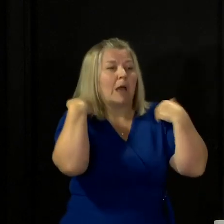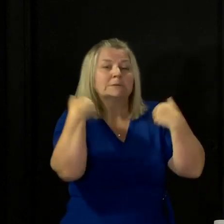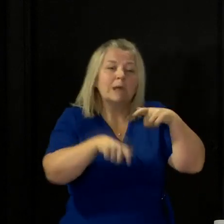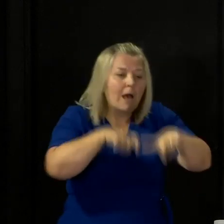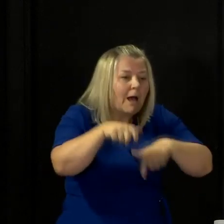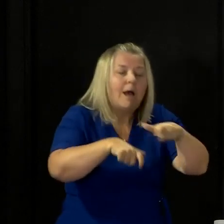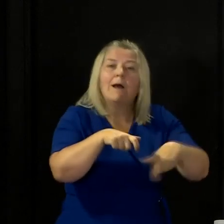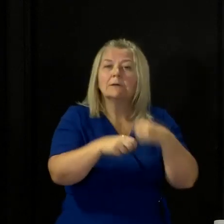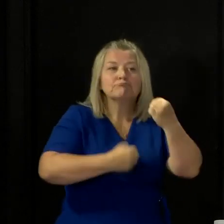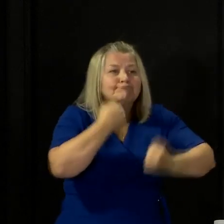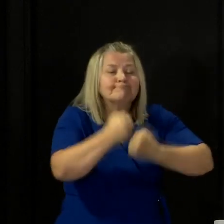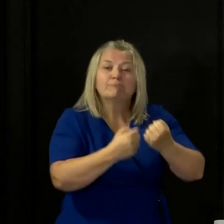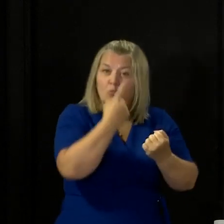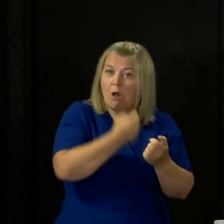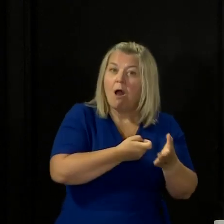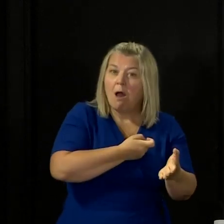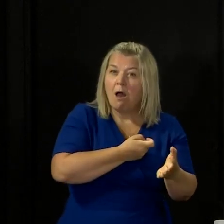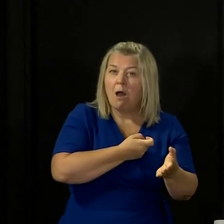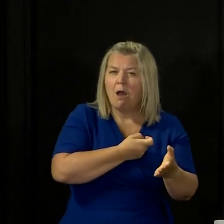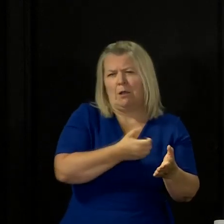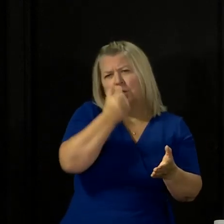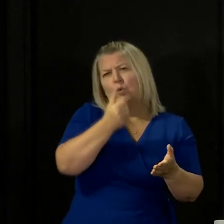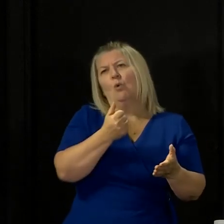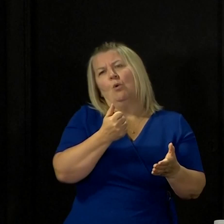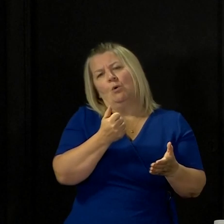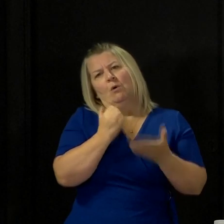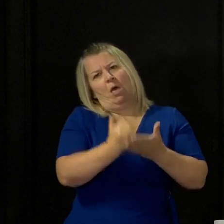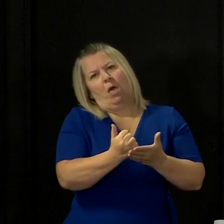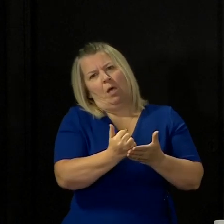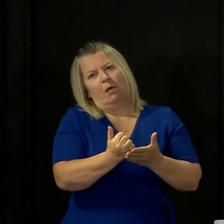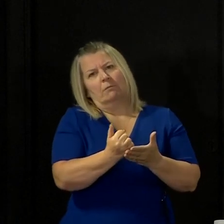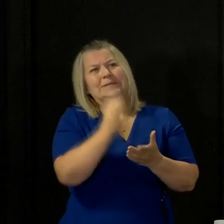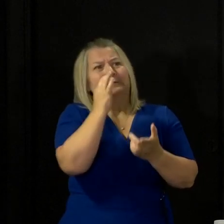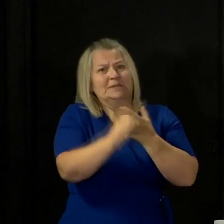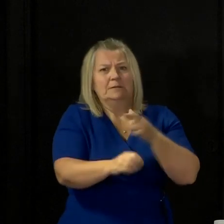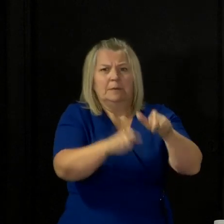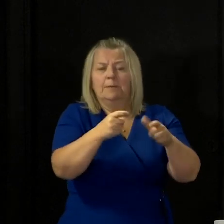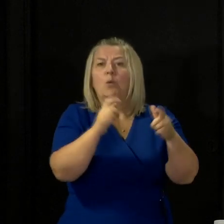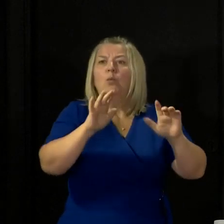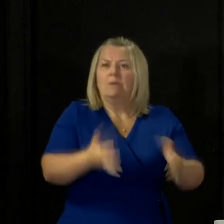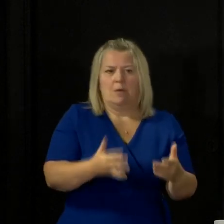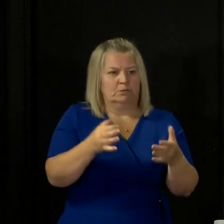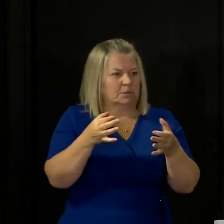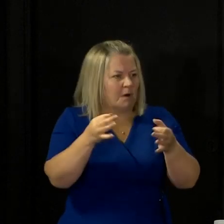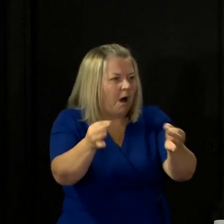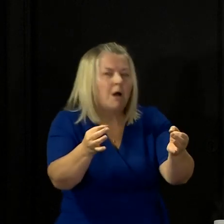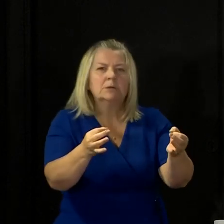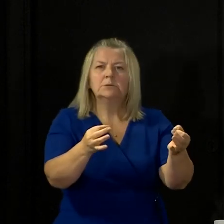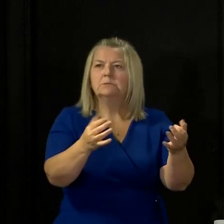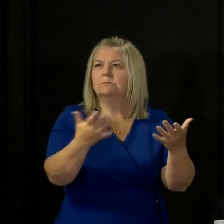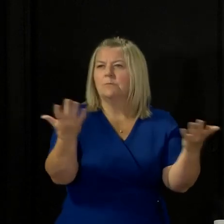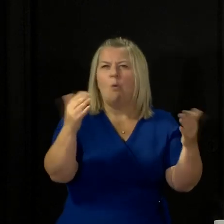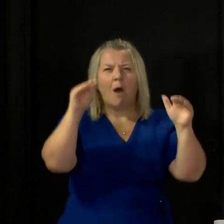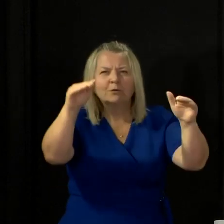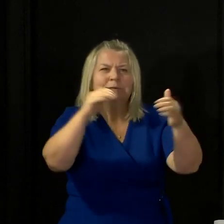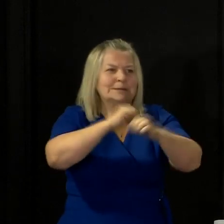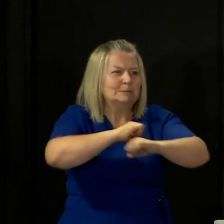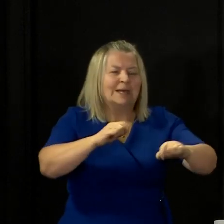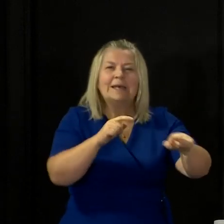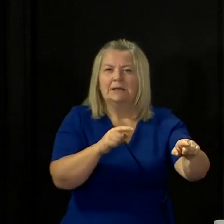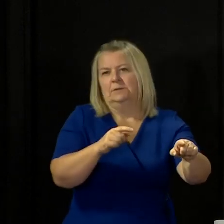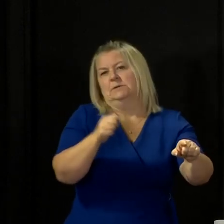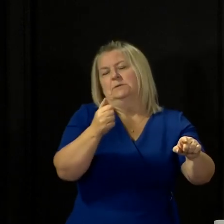a home that doesn't have a garden or which has limited space, without greatly increasing the risks that you face. Assuming